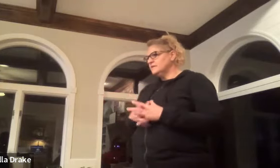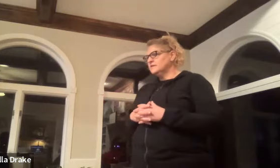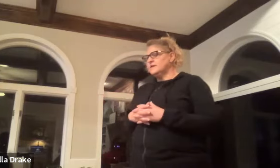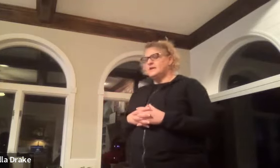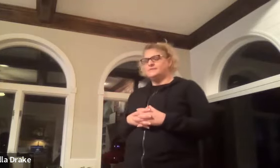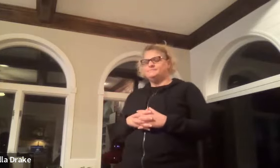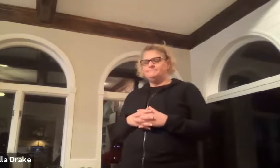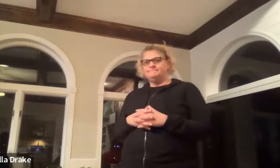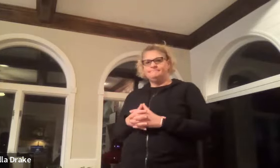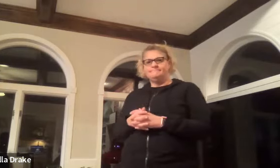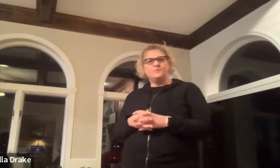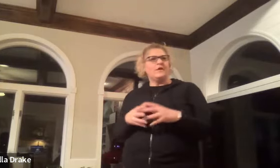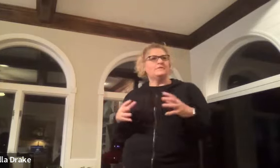um what